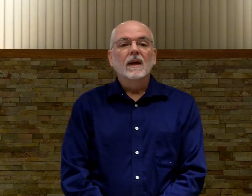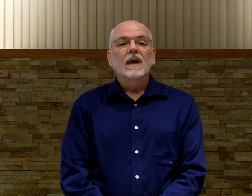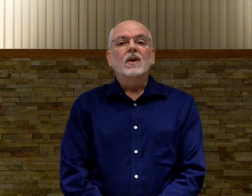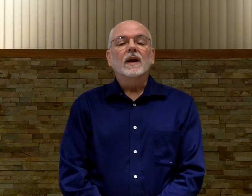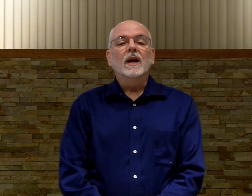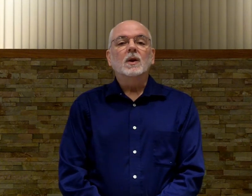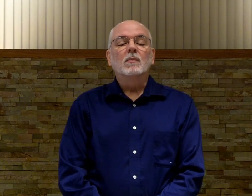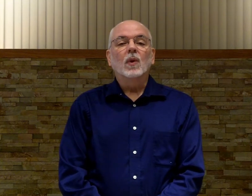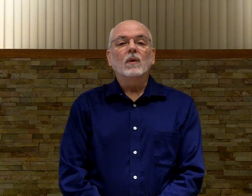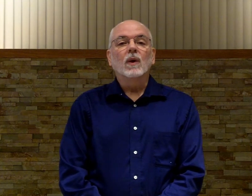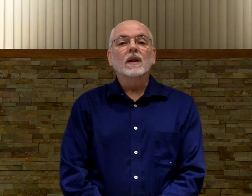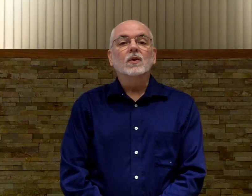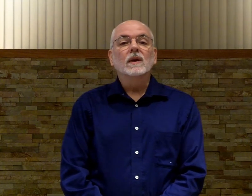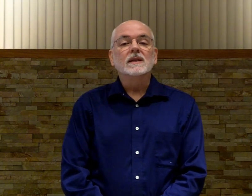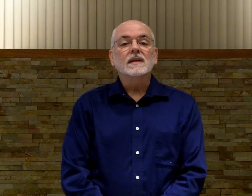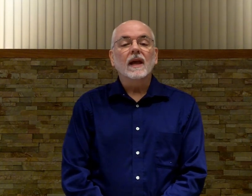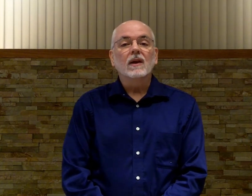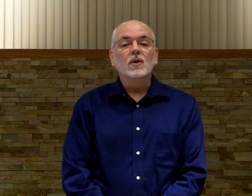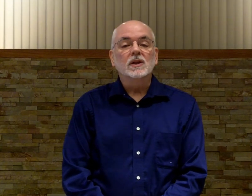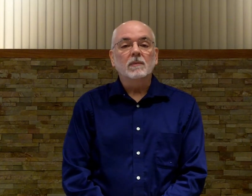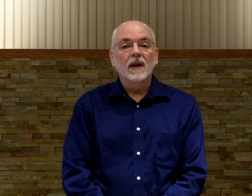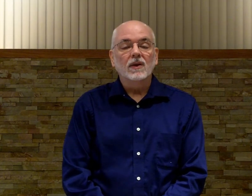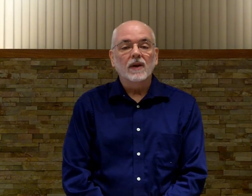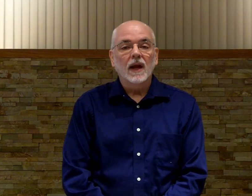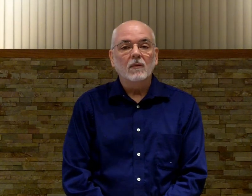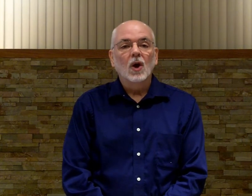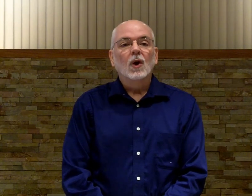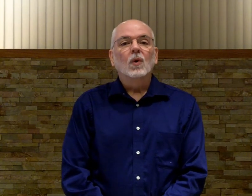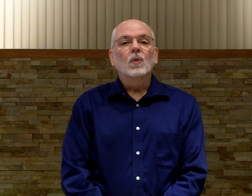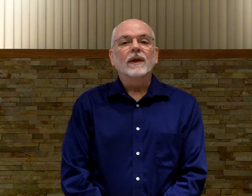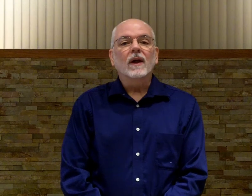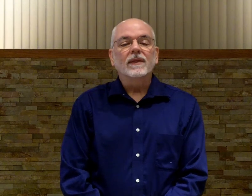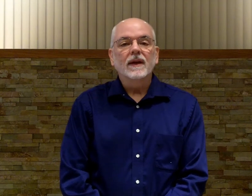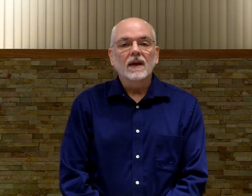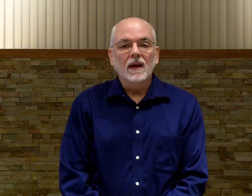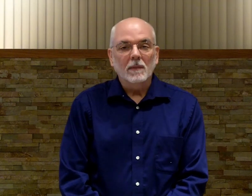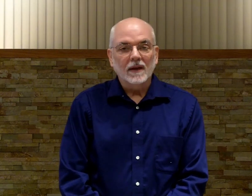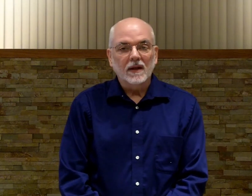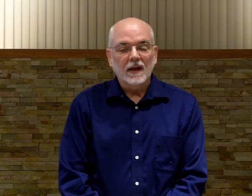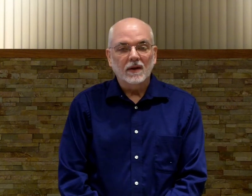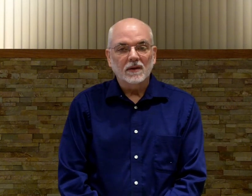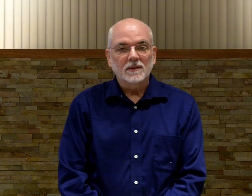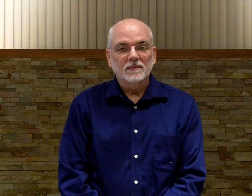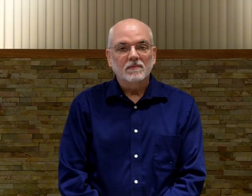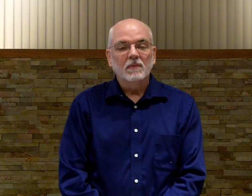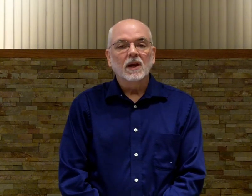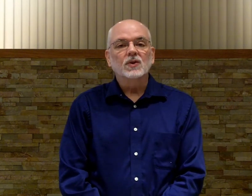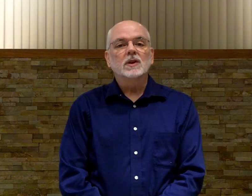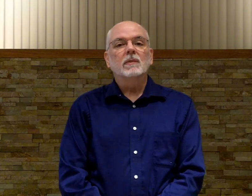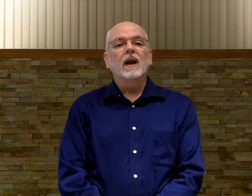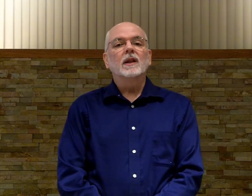You get it to the point where you can say, you can spell your name without thinking about the letters. Because you're spelling